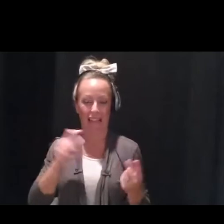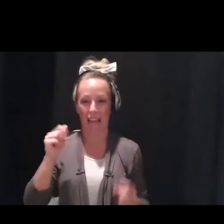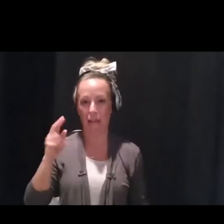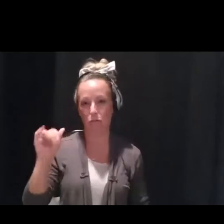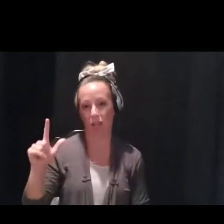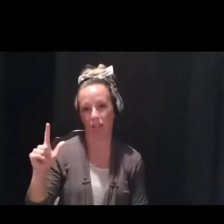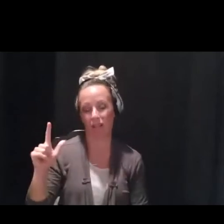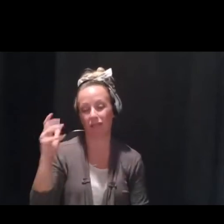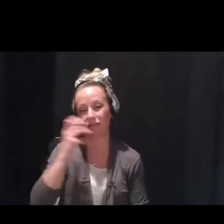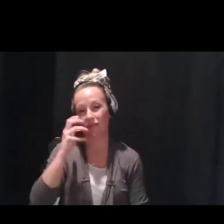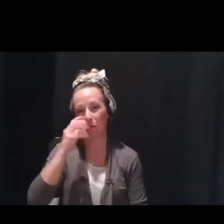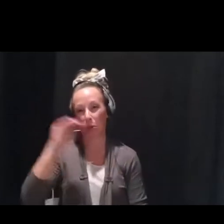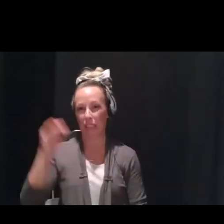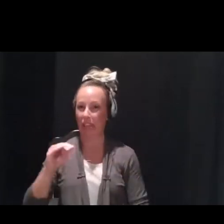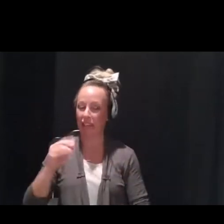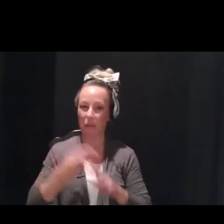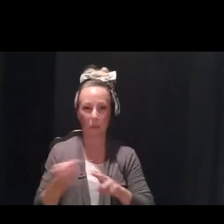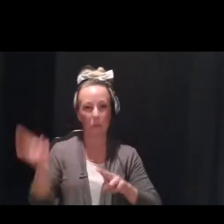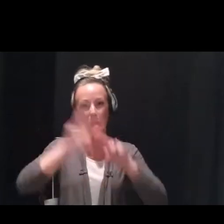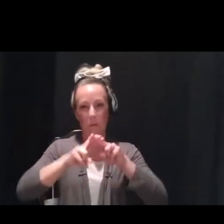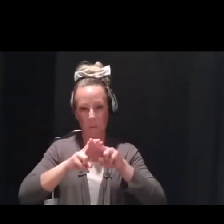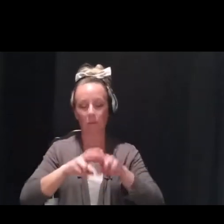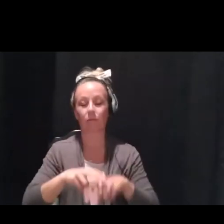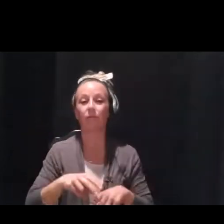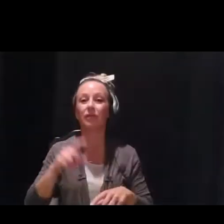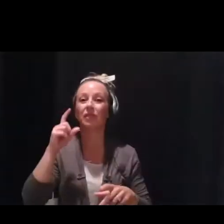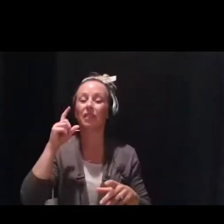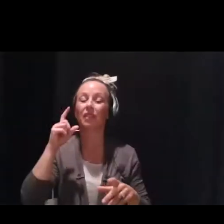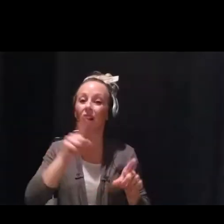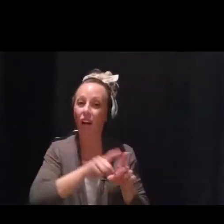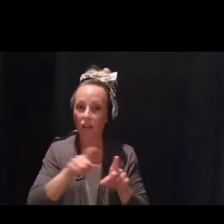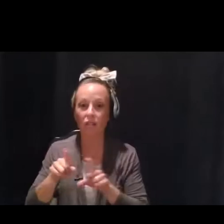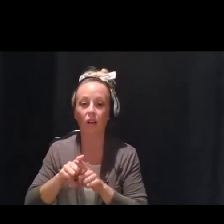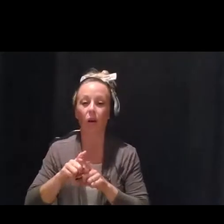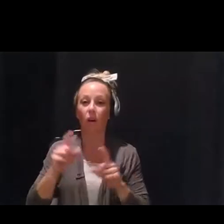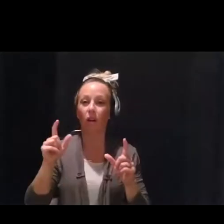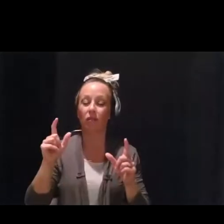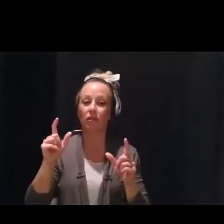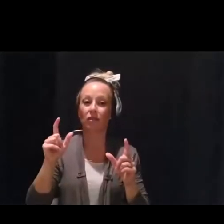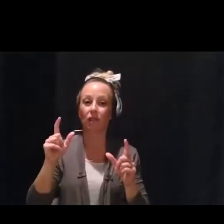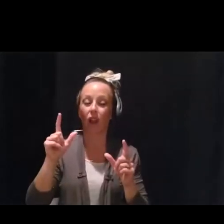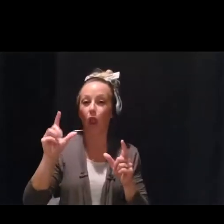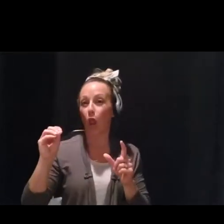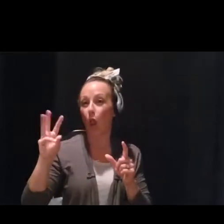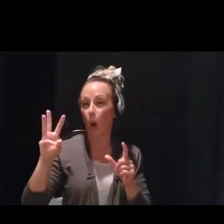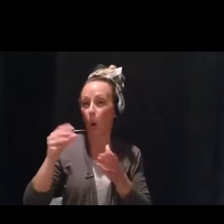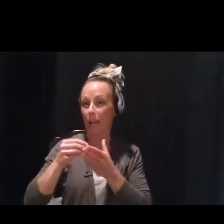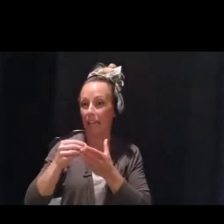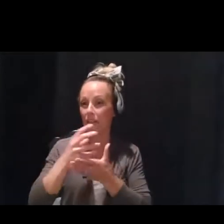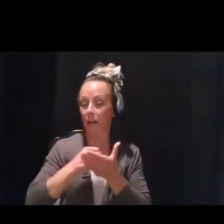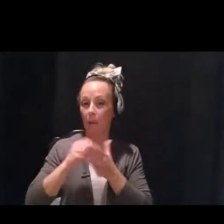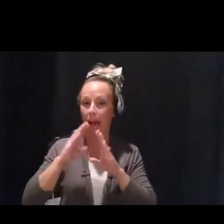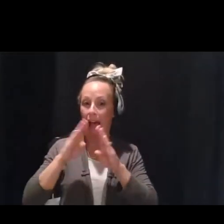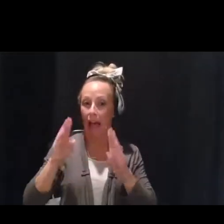want to touch upon those populations that are particularly at risk. Lower-income households, those who pose